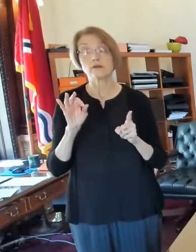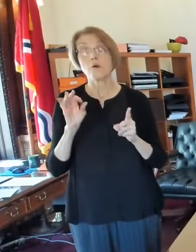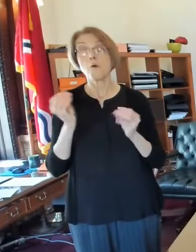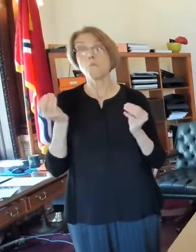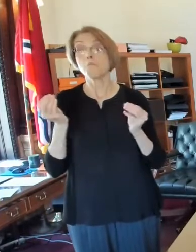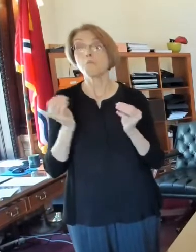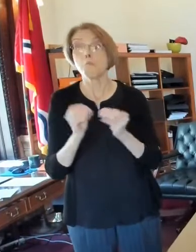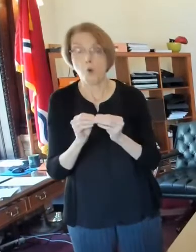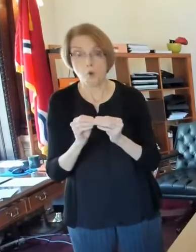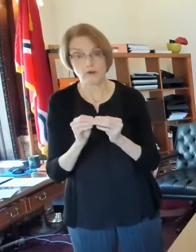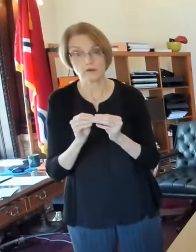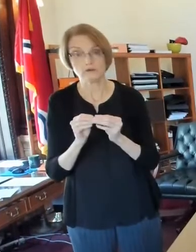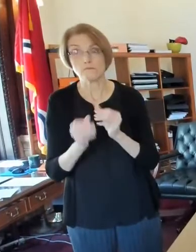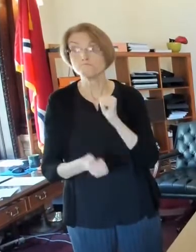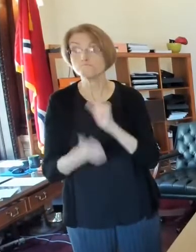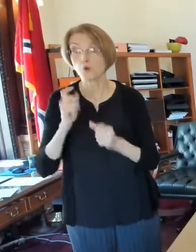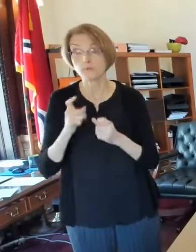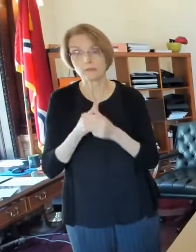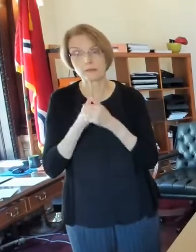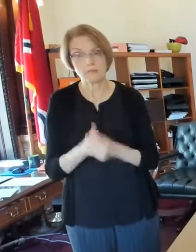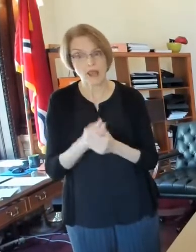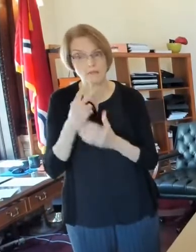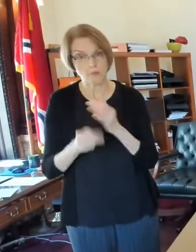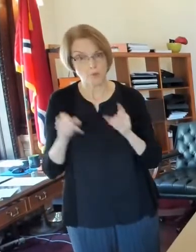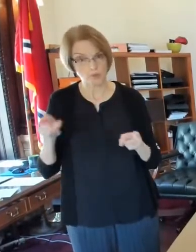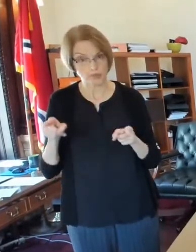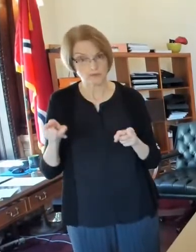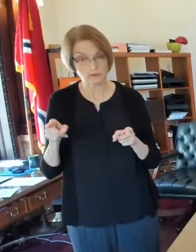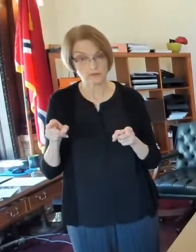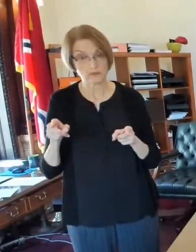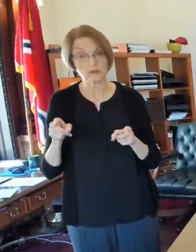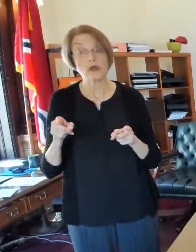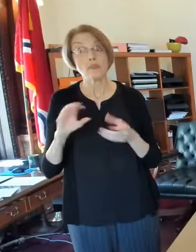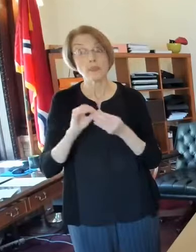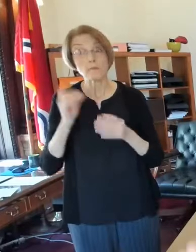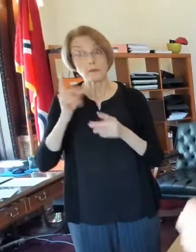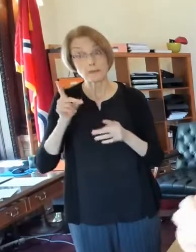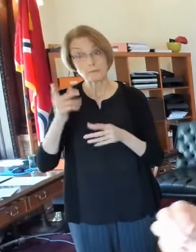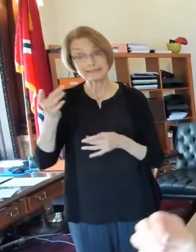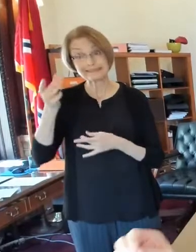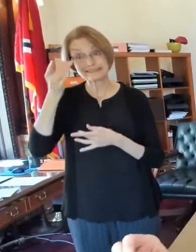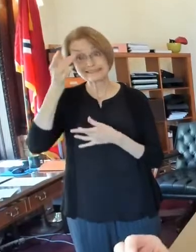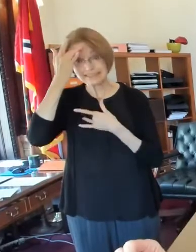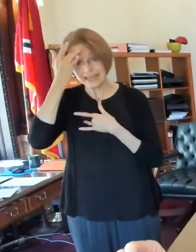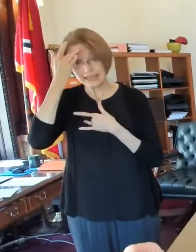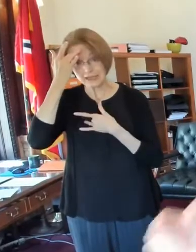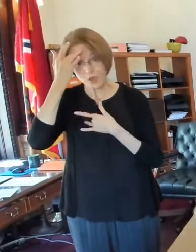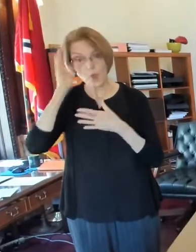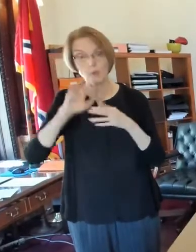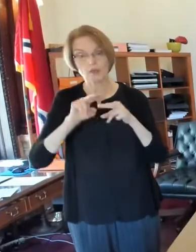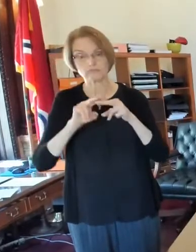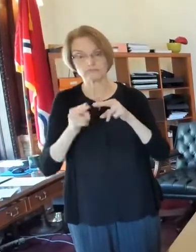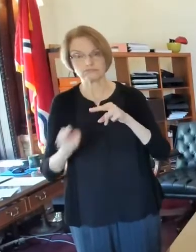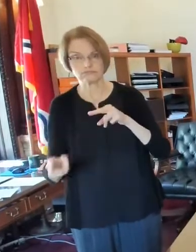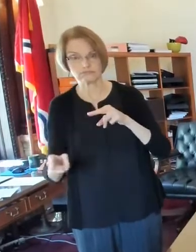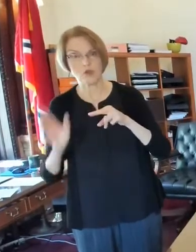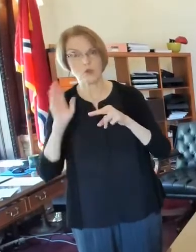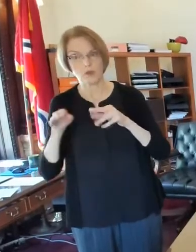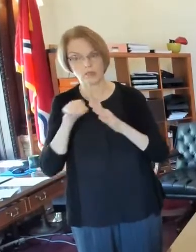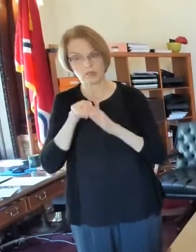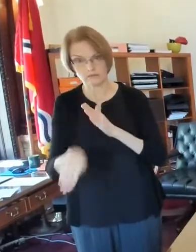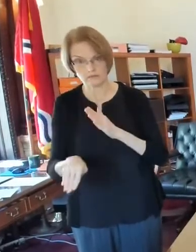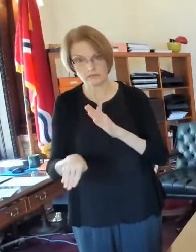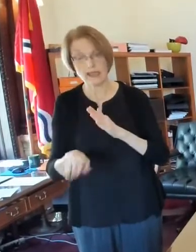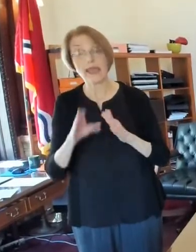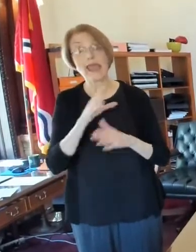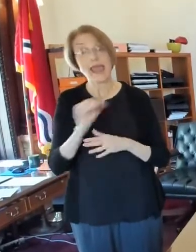with both of those things, our numbers would likely trail down and we would be